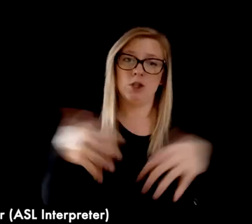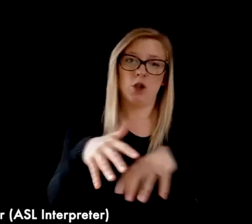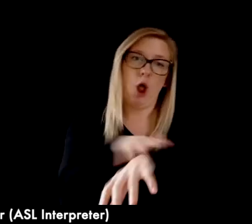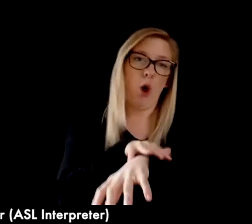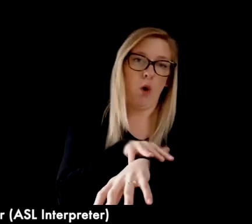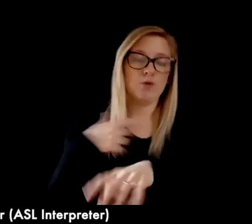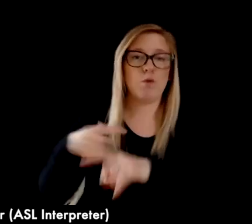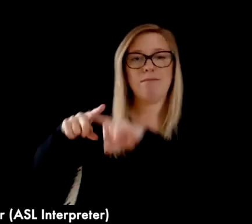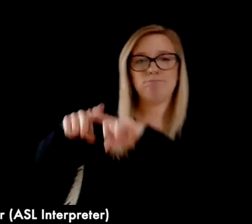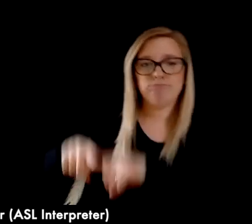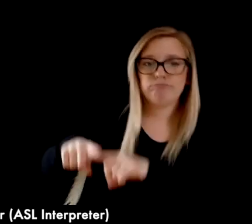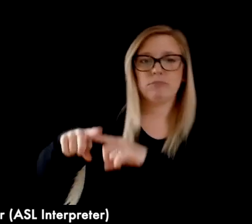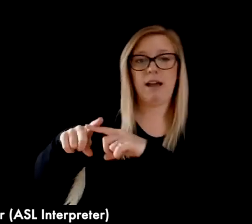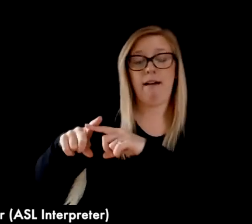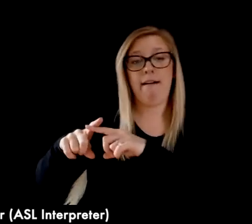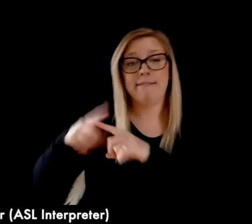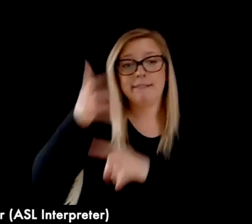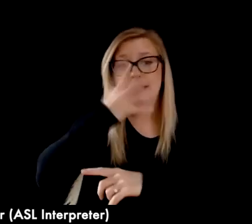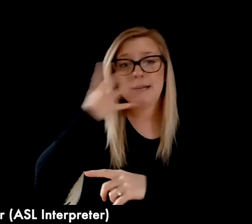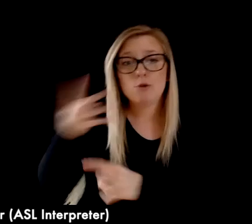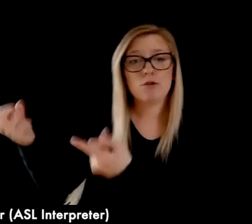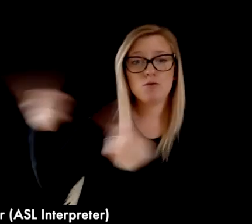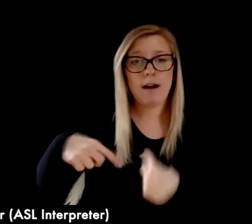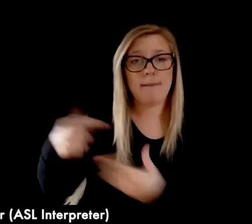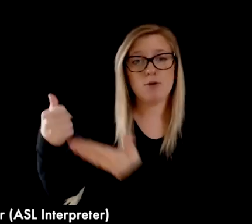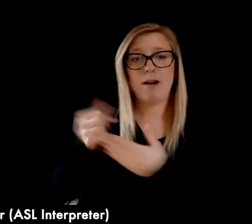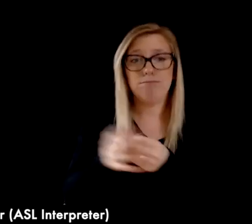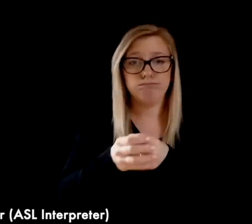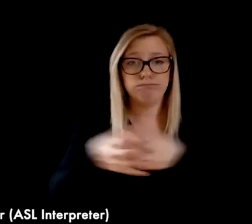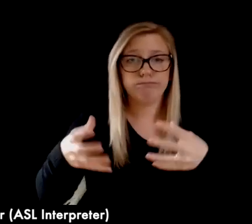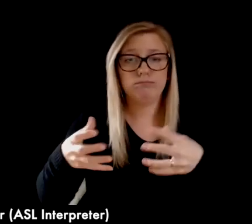what is Minnesota doing about growing our workforce?